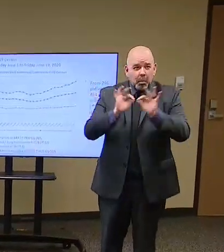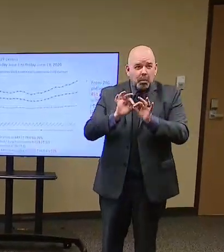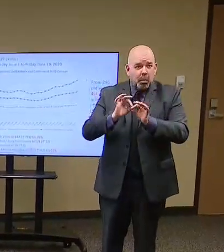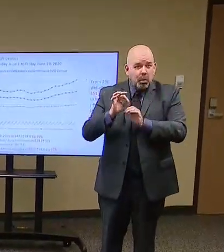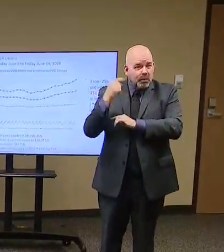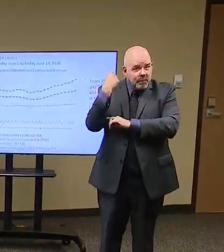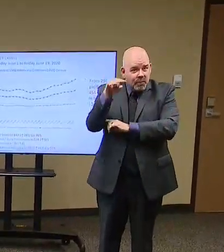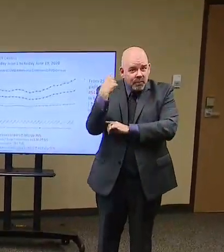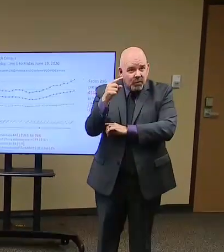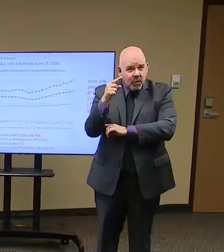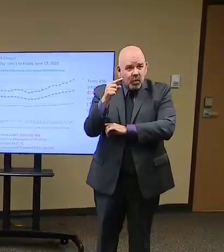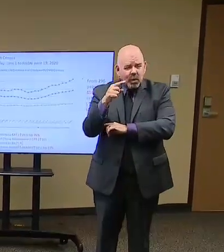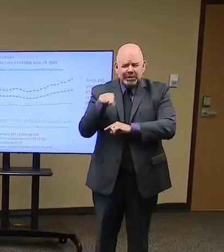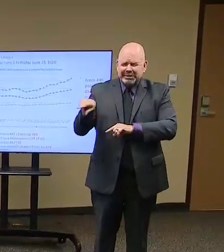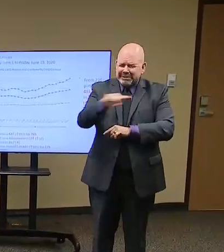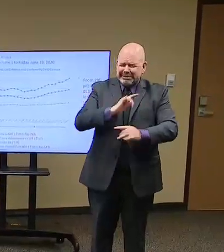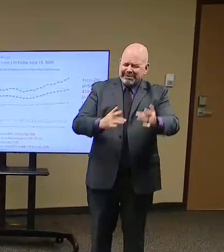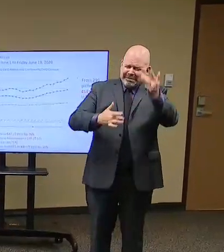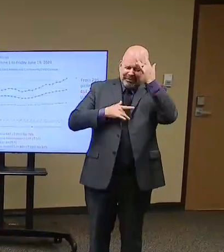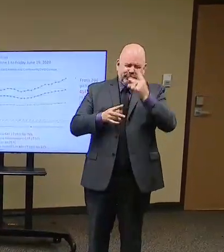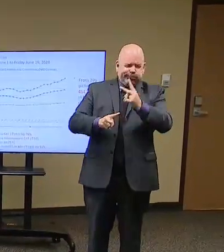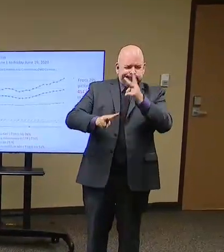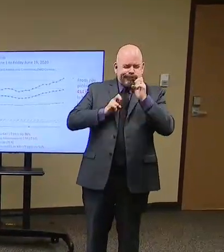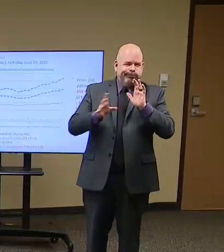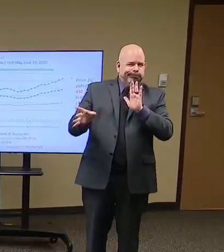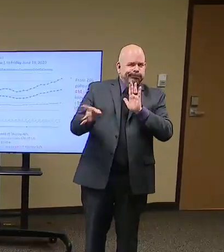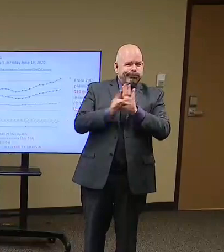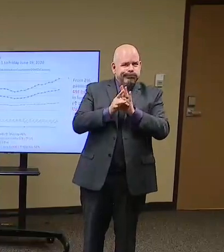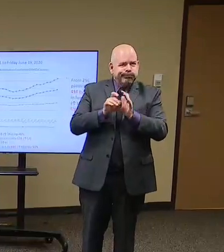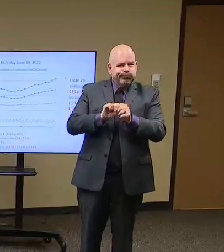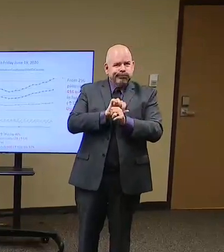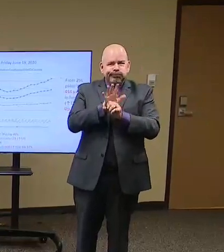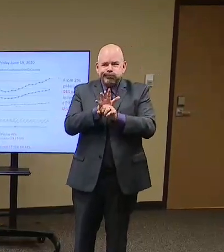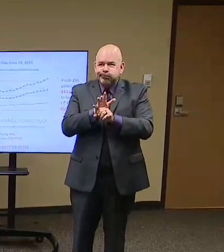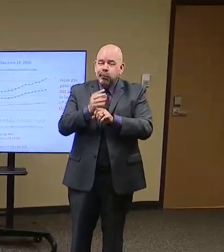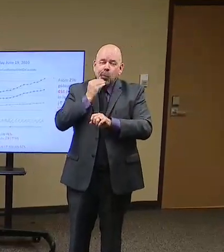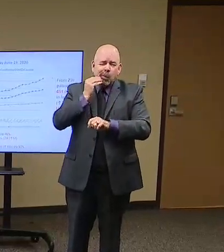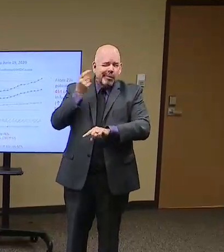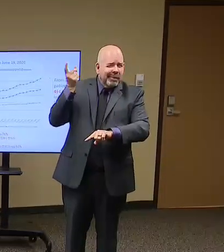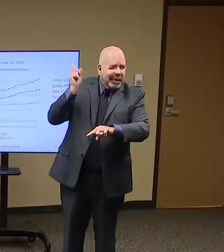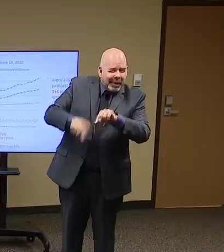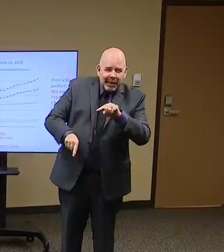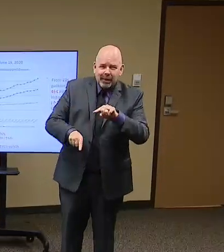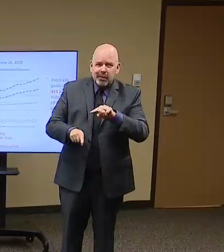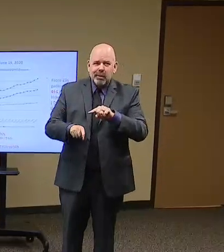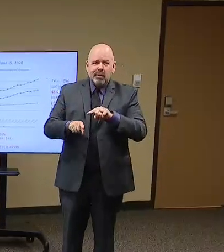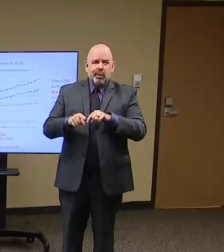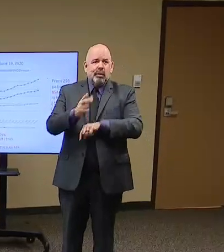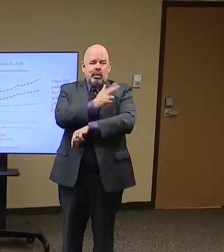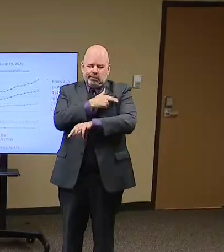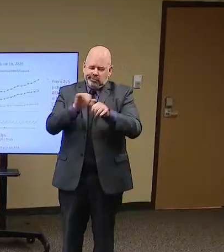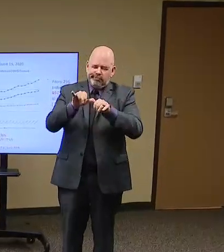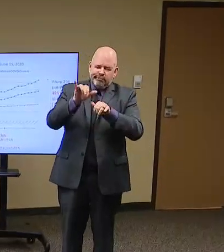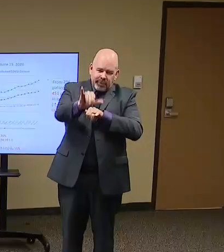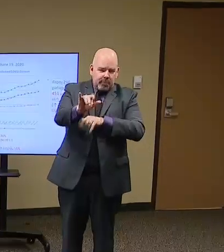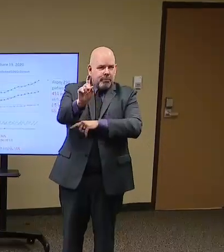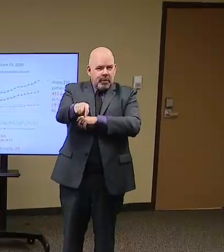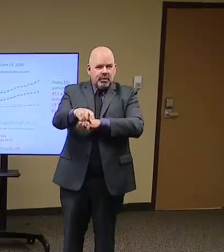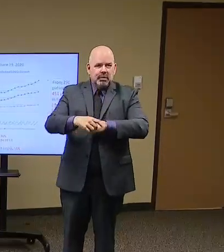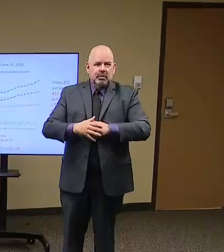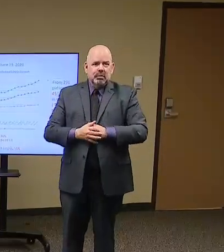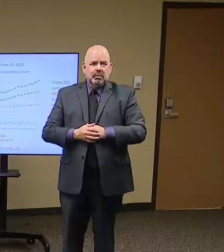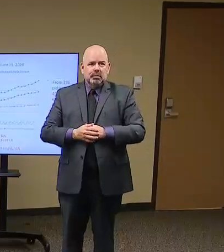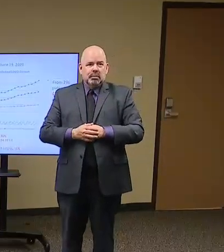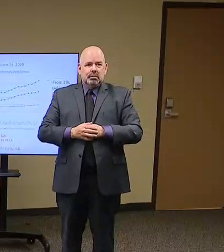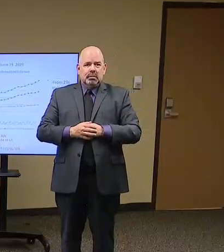sickest, right? In order for that iceberg to double, okay, then the bottom of that iceberg